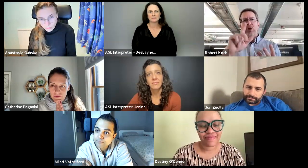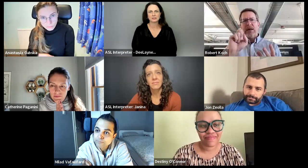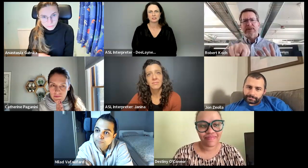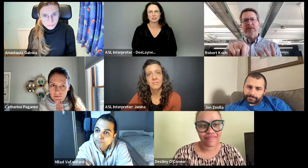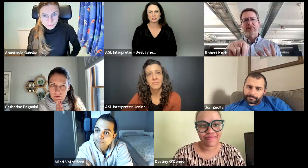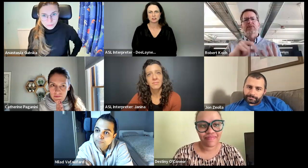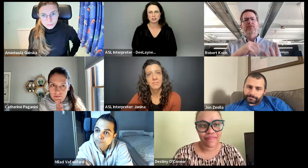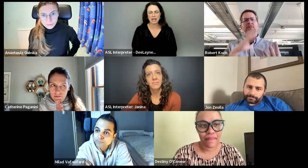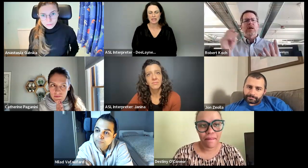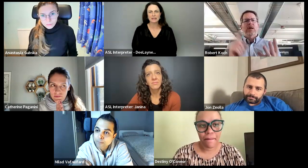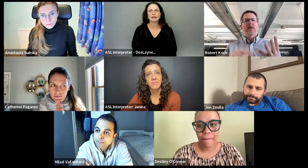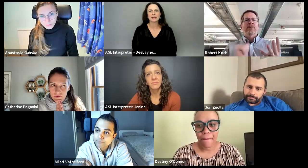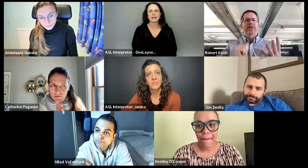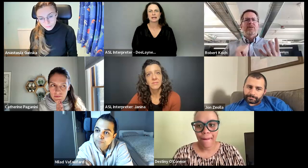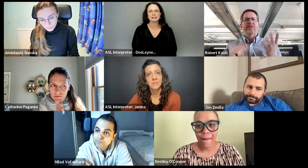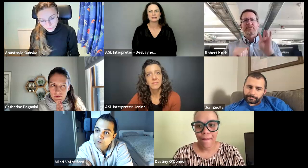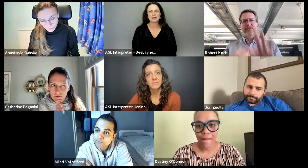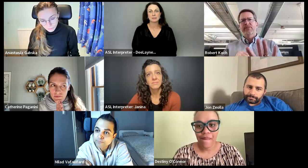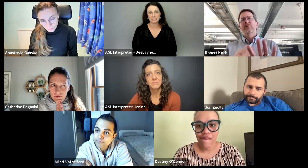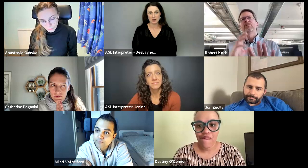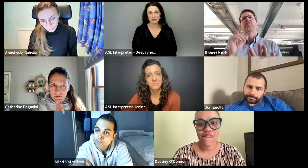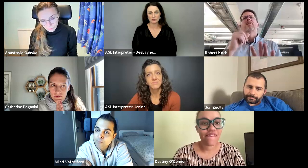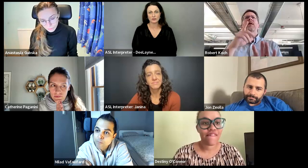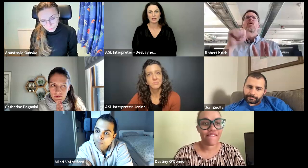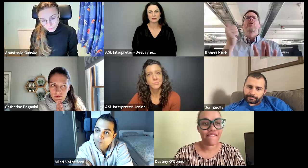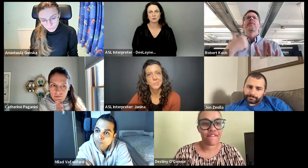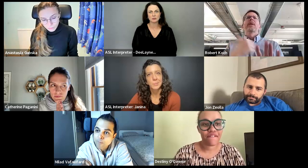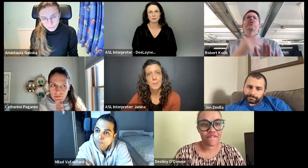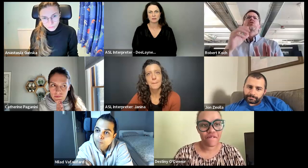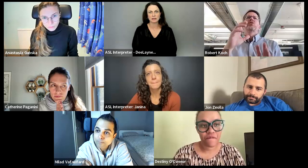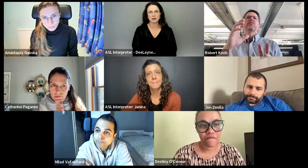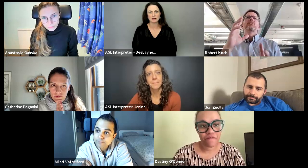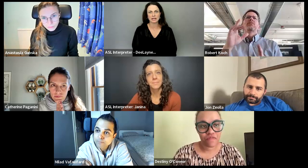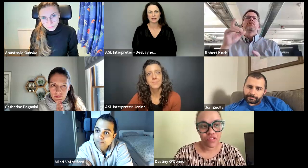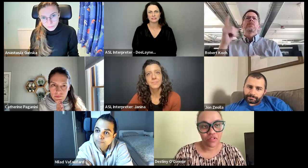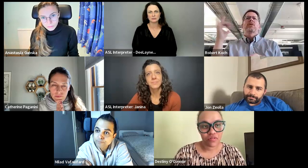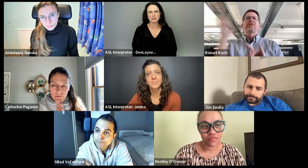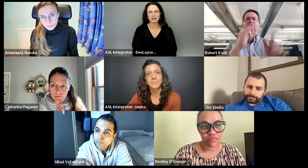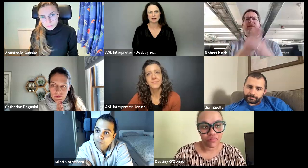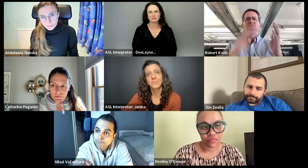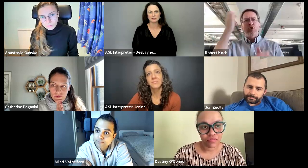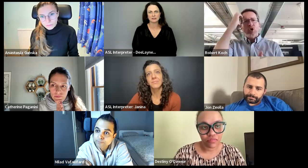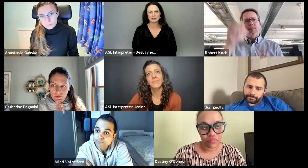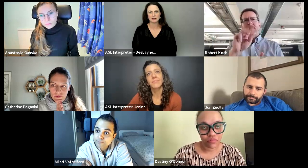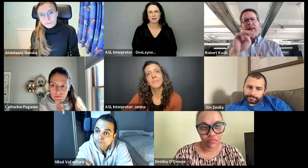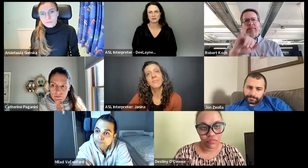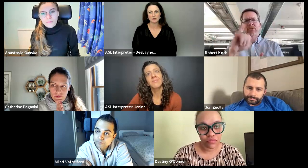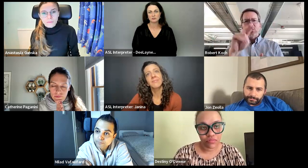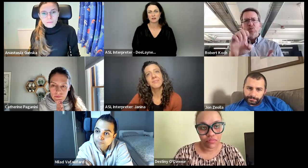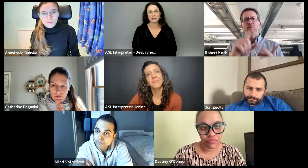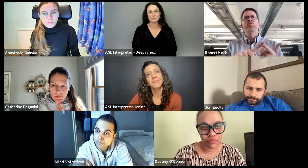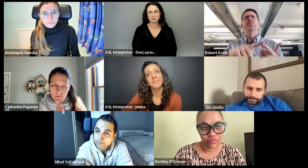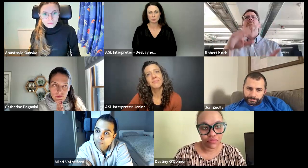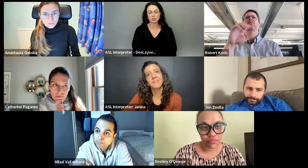Jay, and myself. And we'll all be there. And we have other